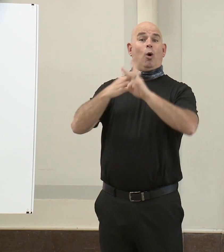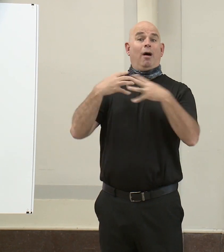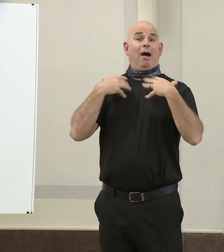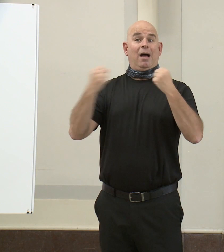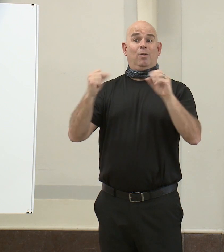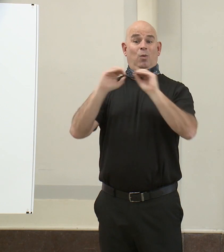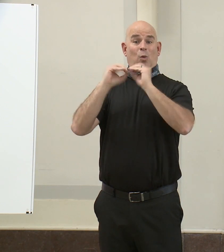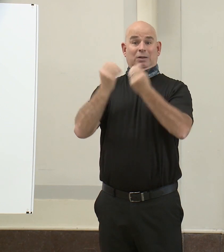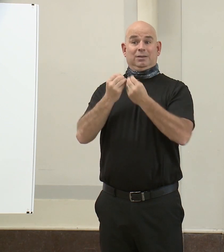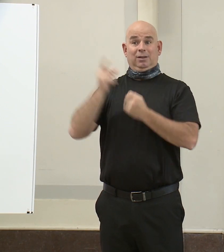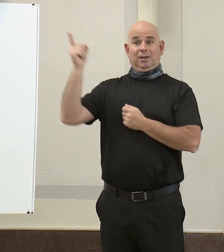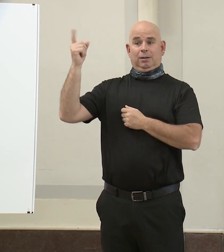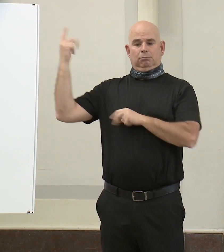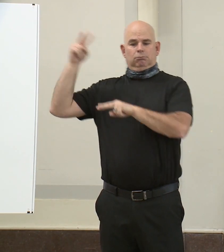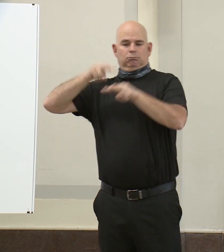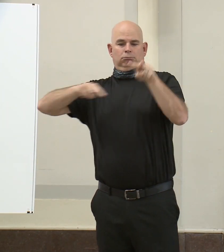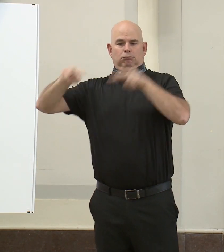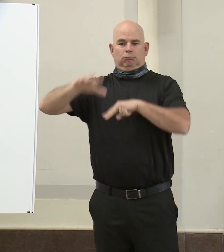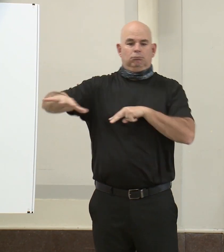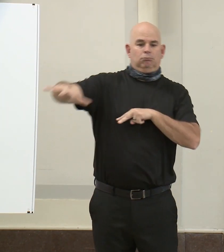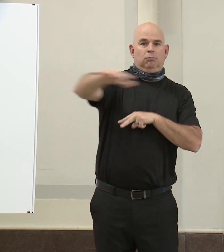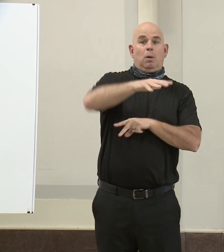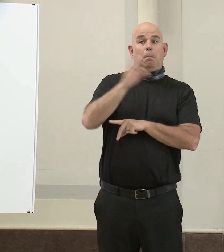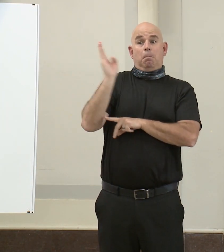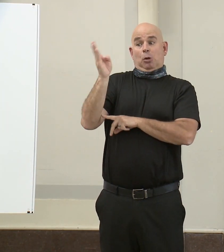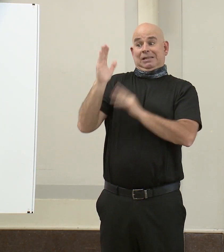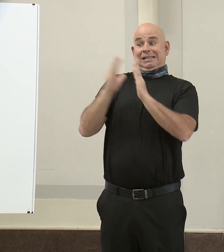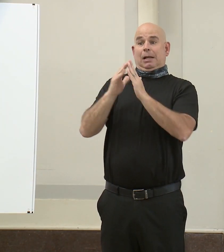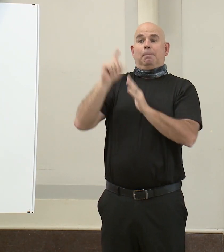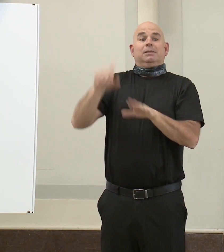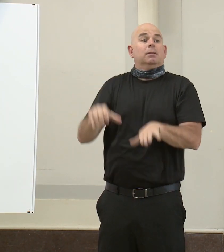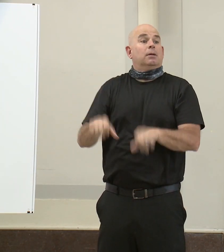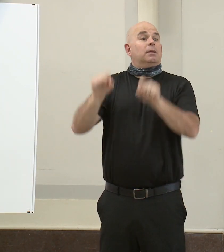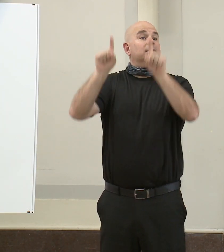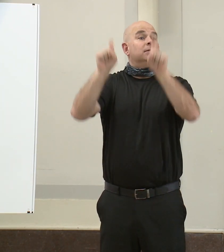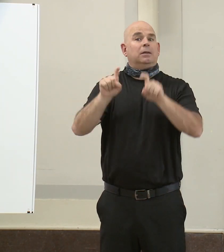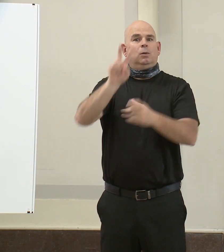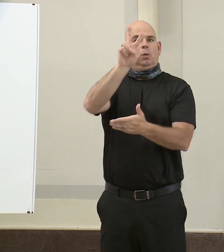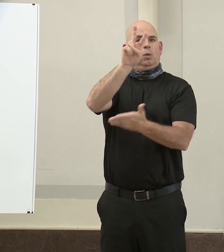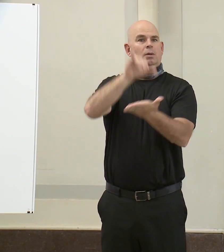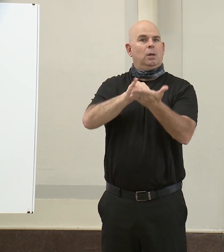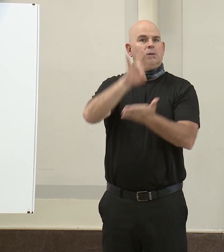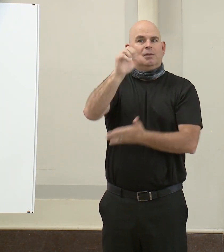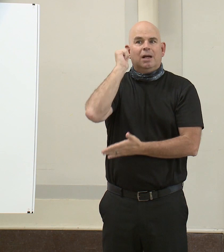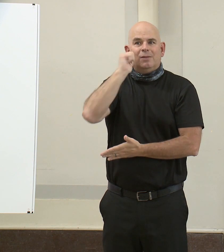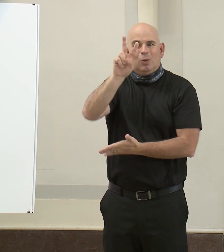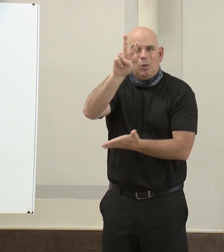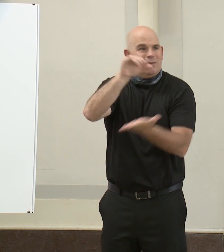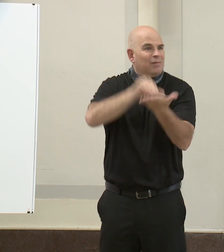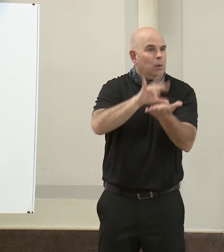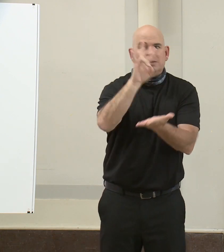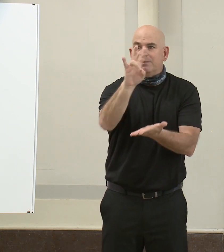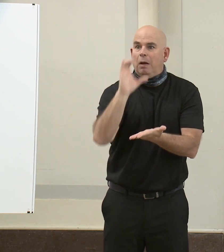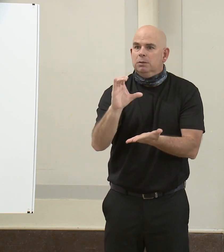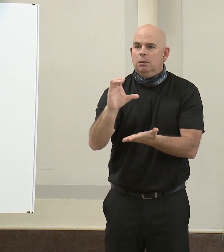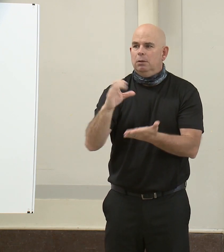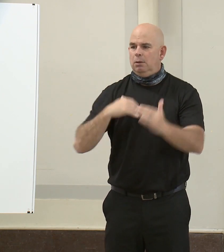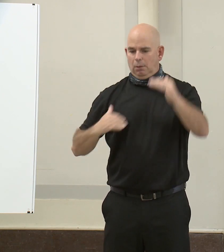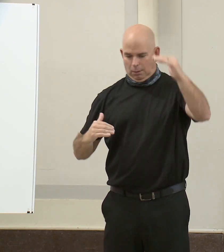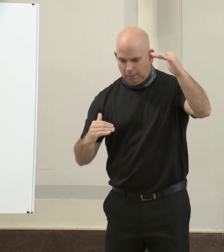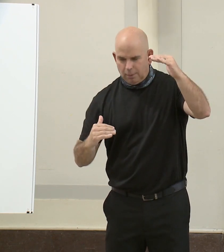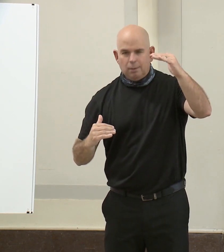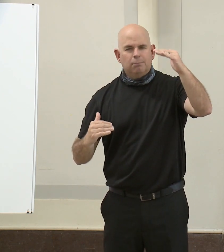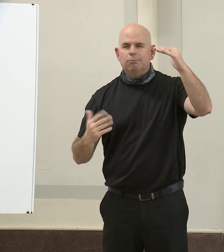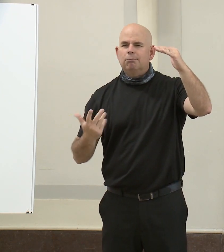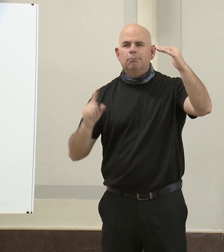,700 to 2,800 tests should be completed per day. We are not there yet. In the most